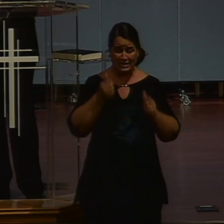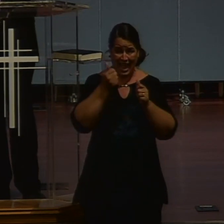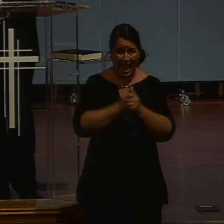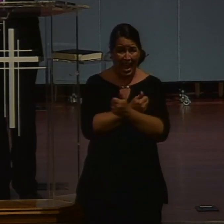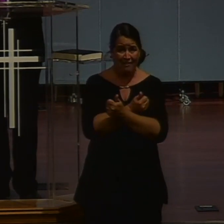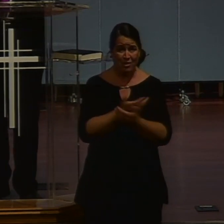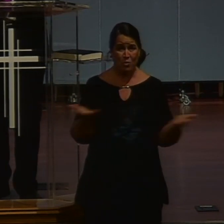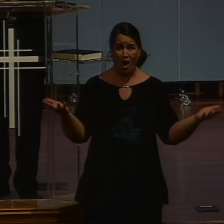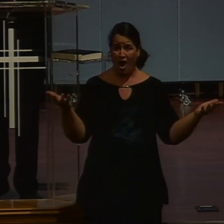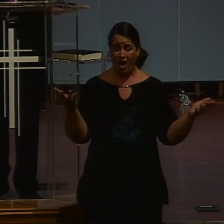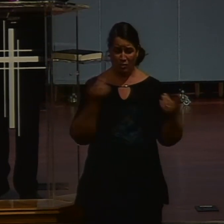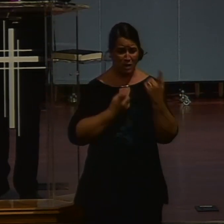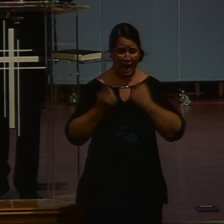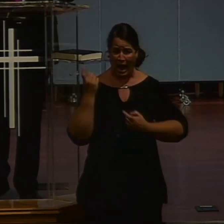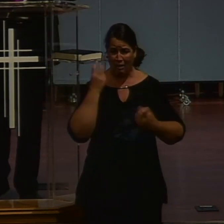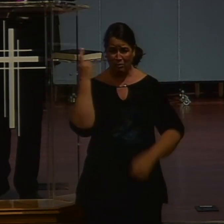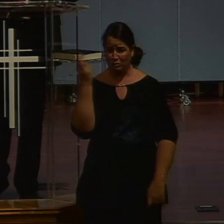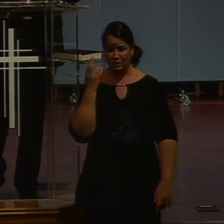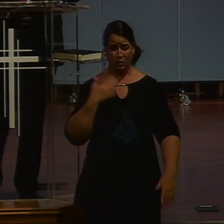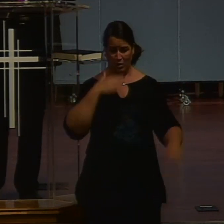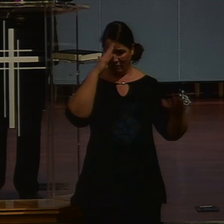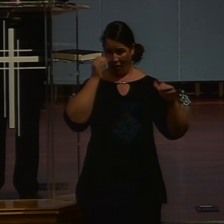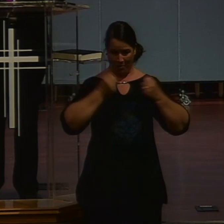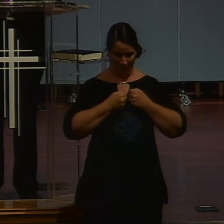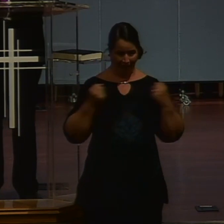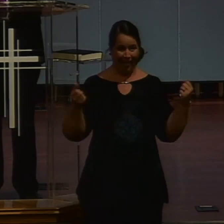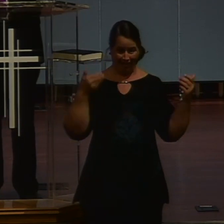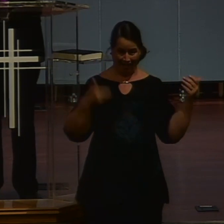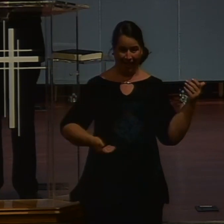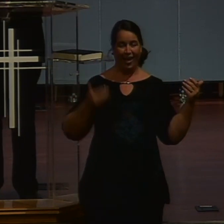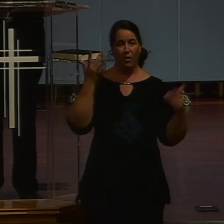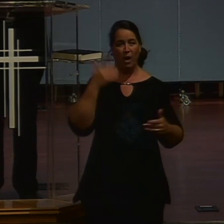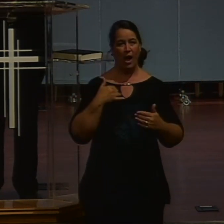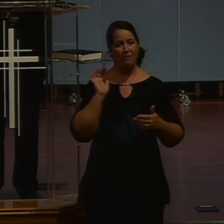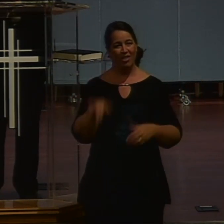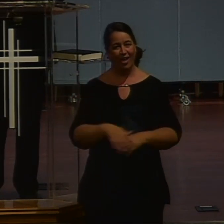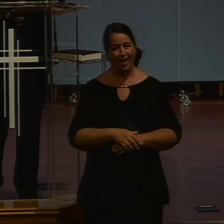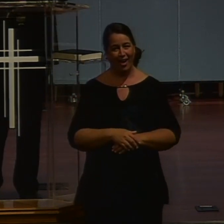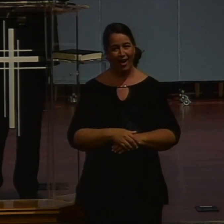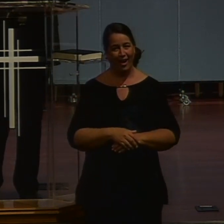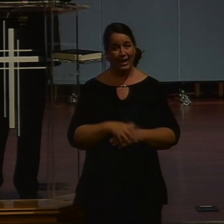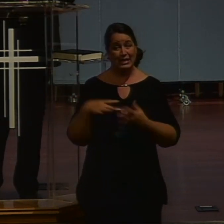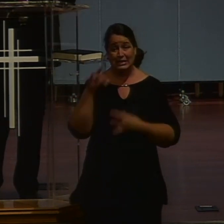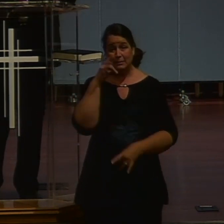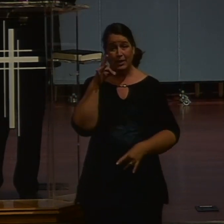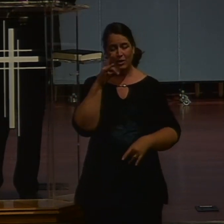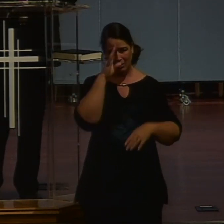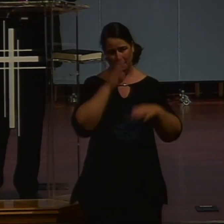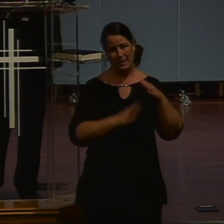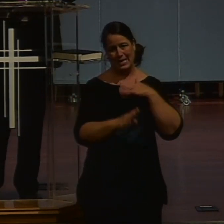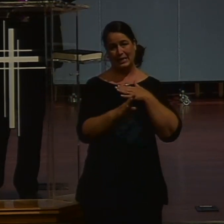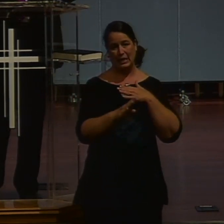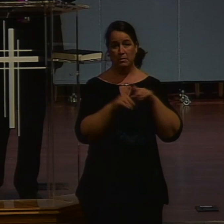person who asks us the reason of the hope that we have in Christ. And we need to do so in a spirit of meekness,